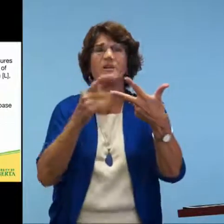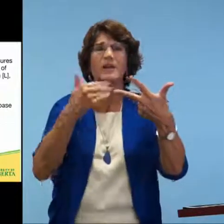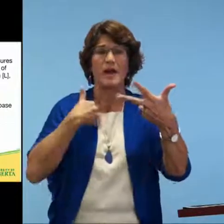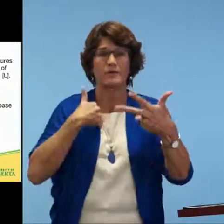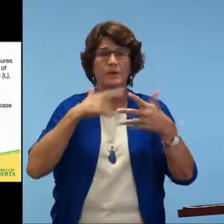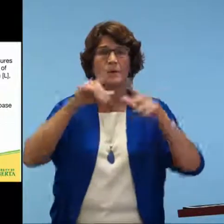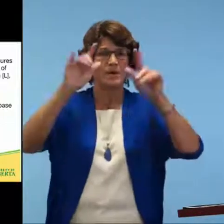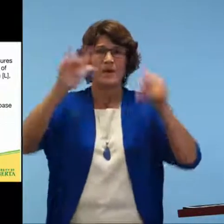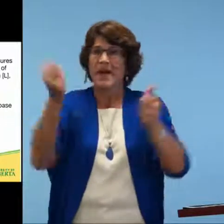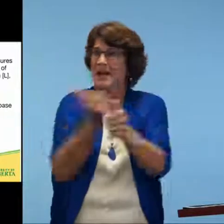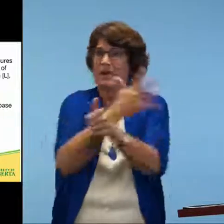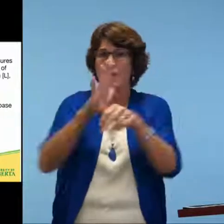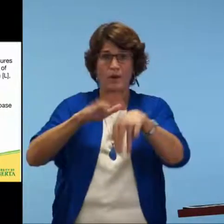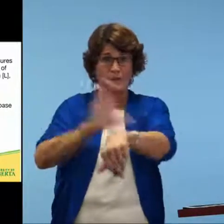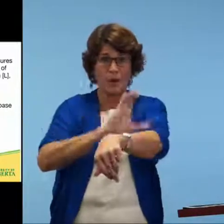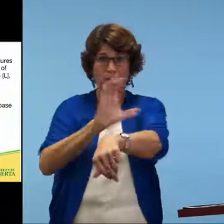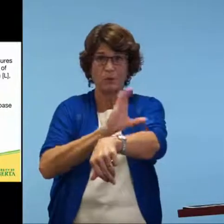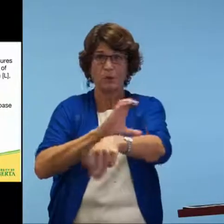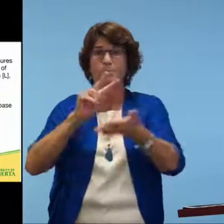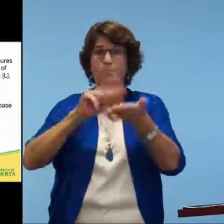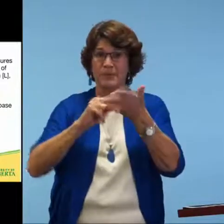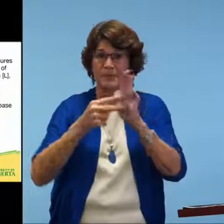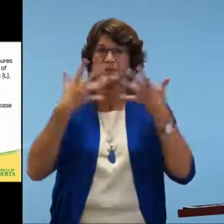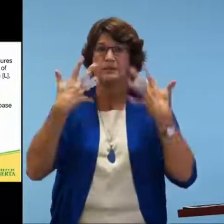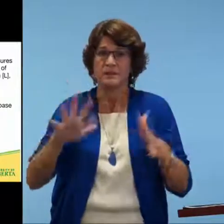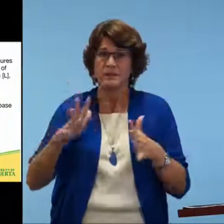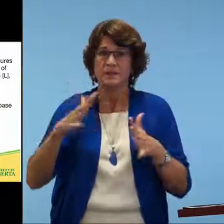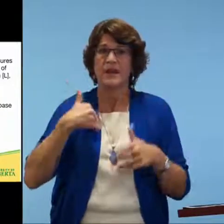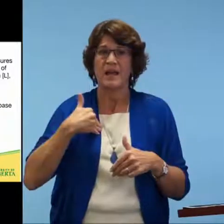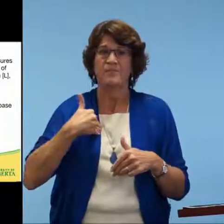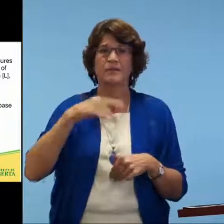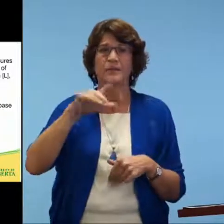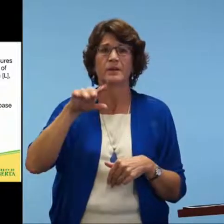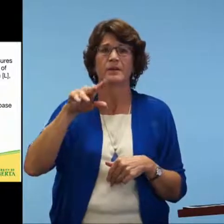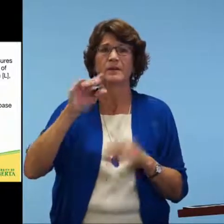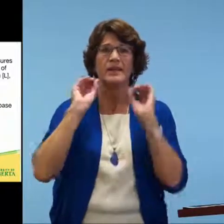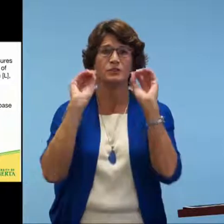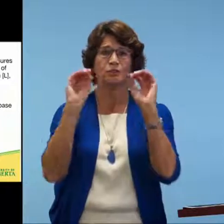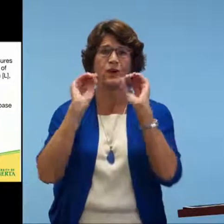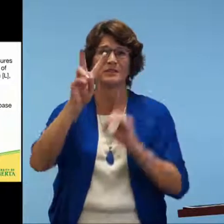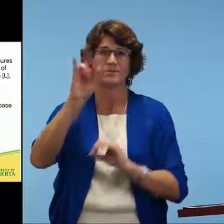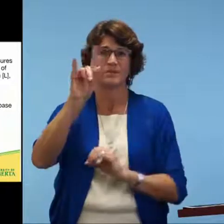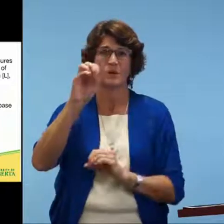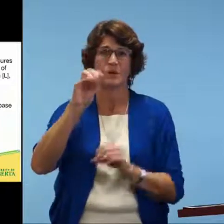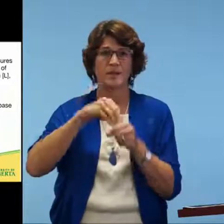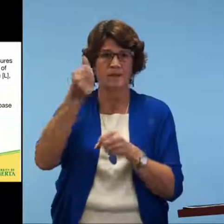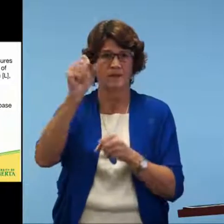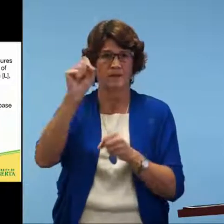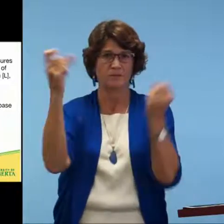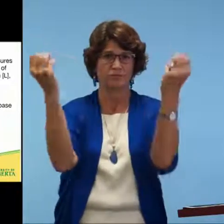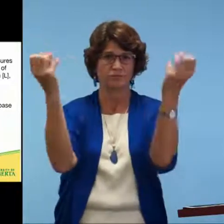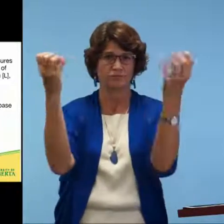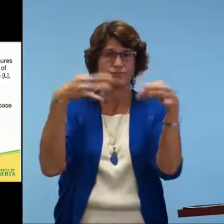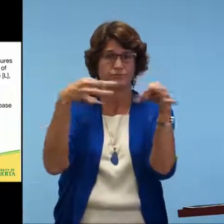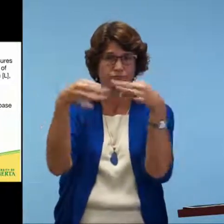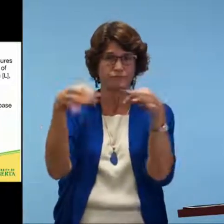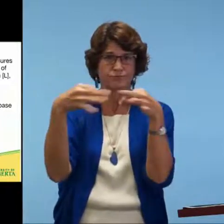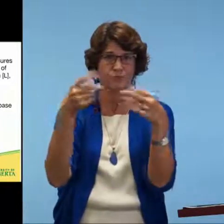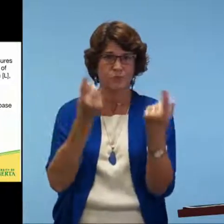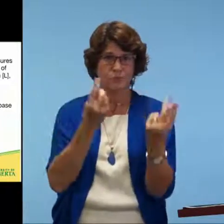The third piece of the process then, because everything is available to the administrator on the computer, we then go to the educational